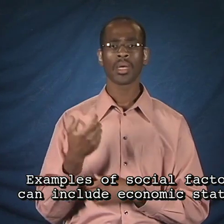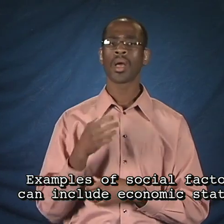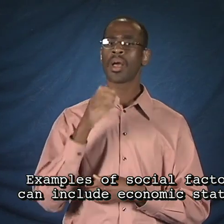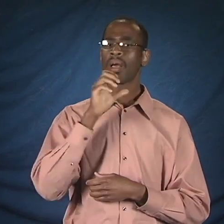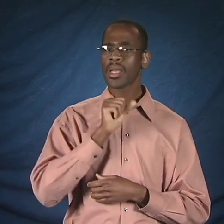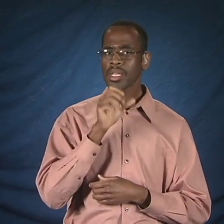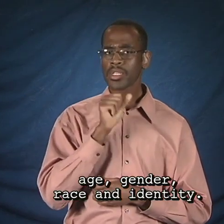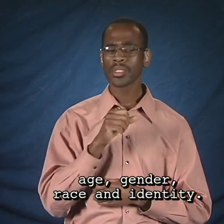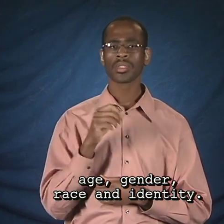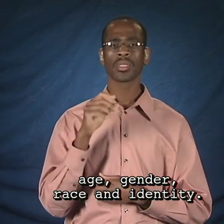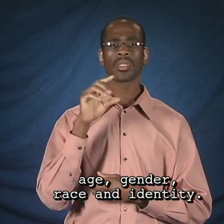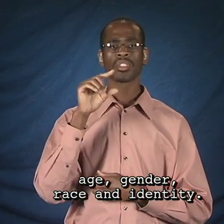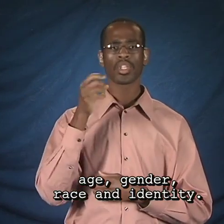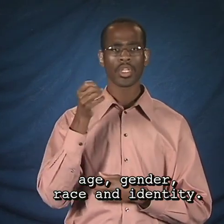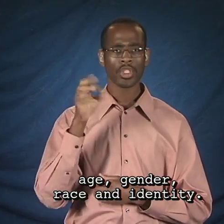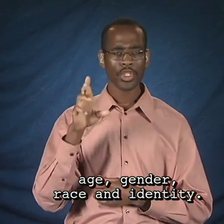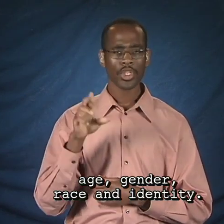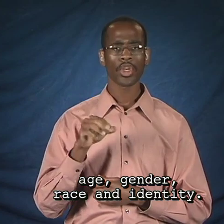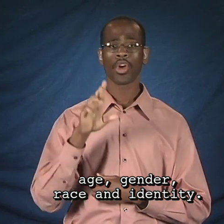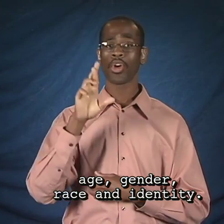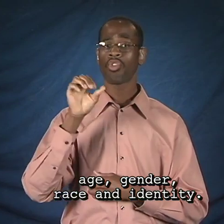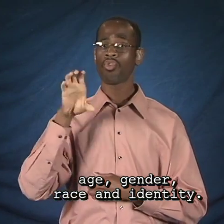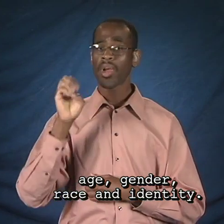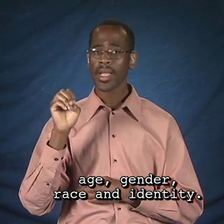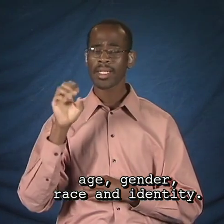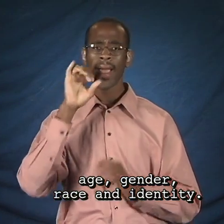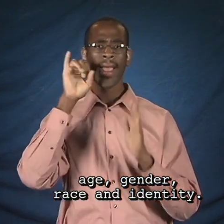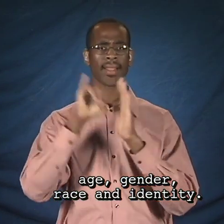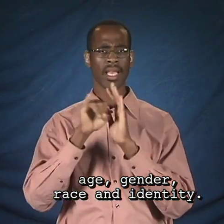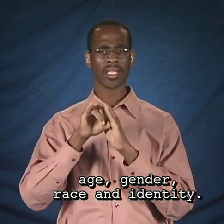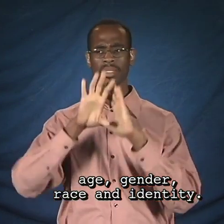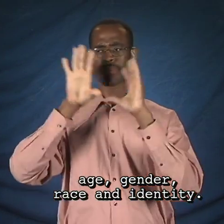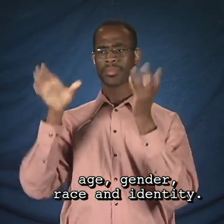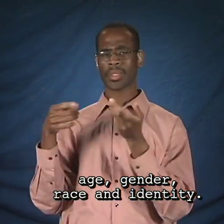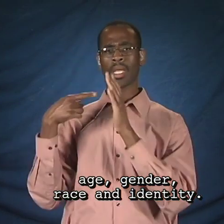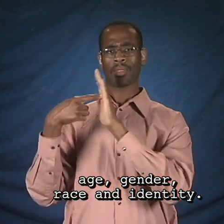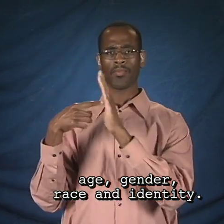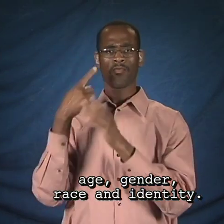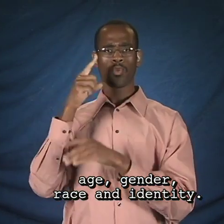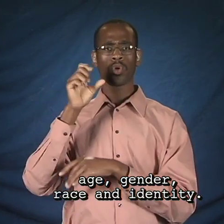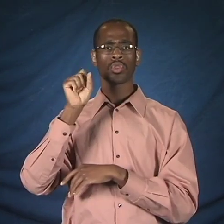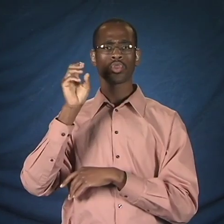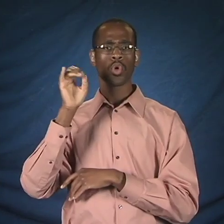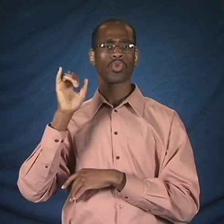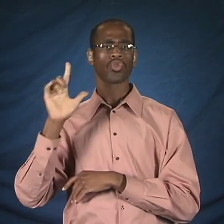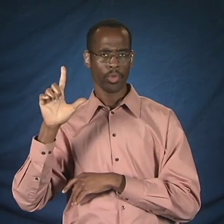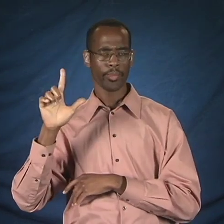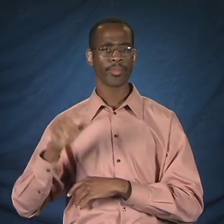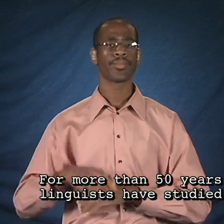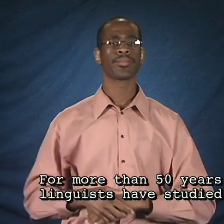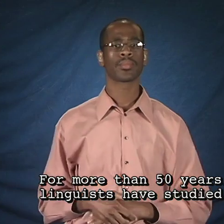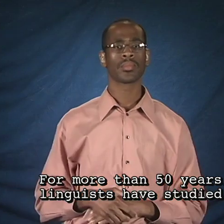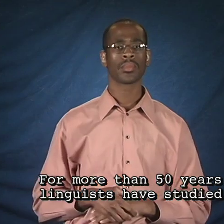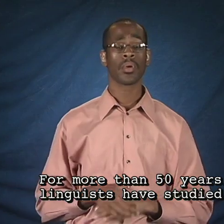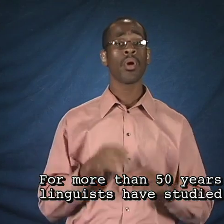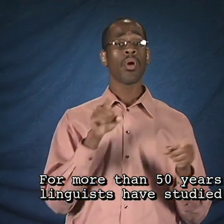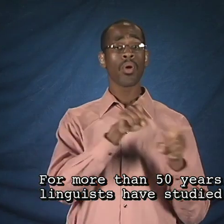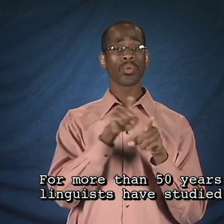status, age, gender, race, and identity. For more than 50 years,